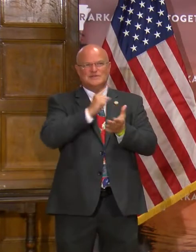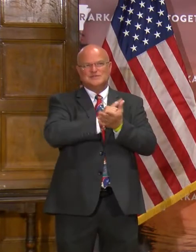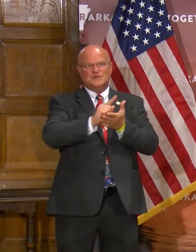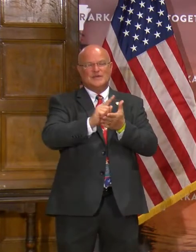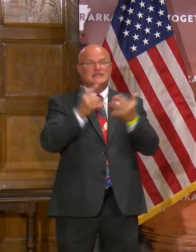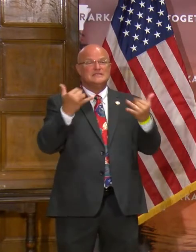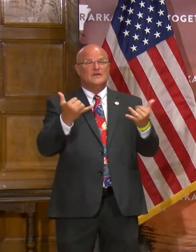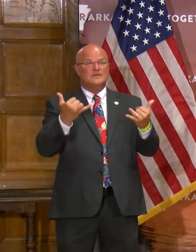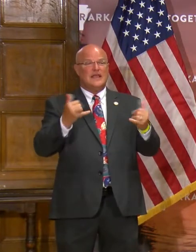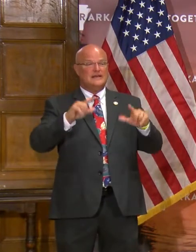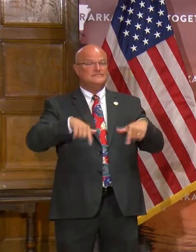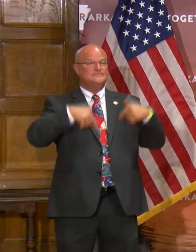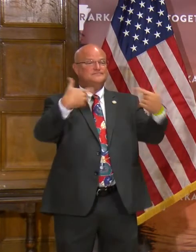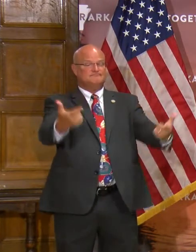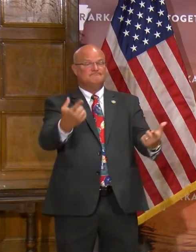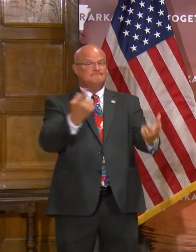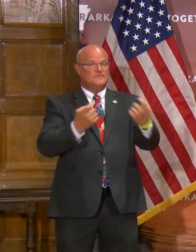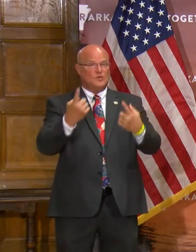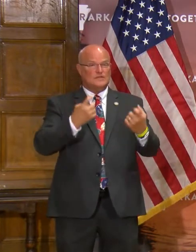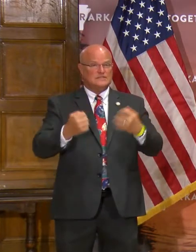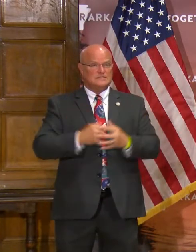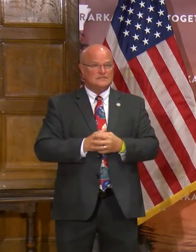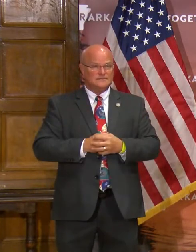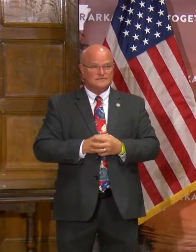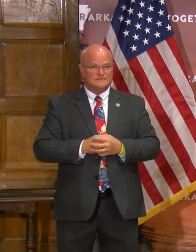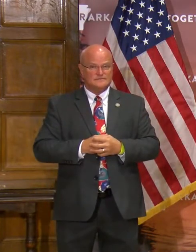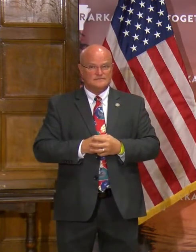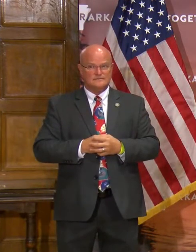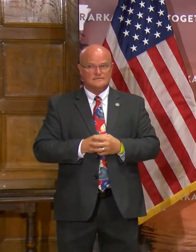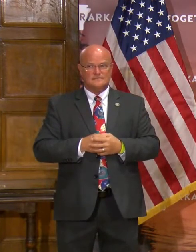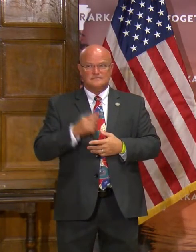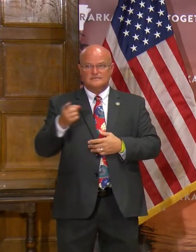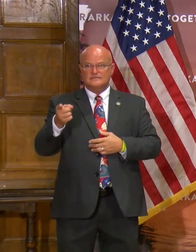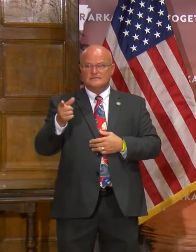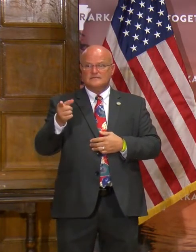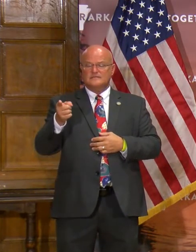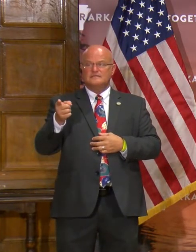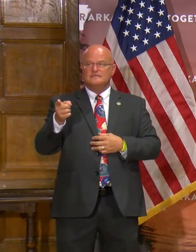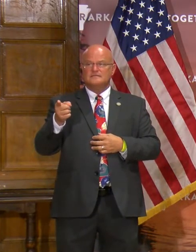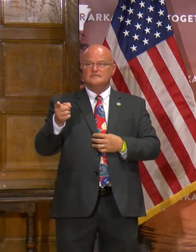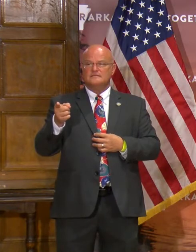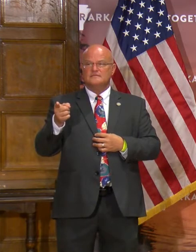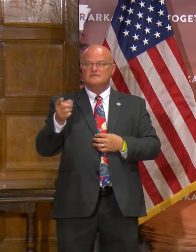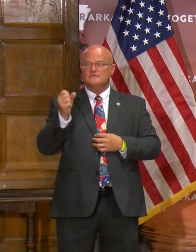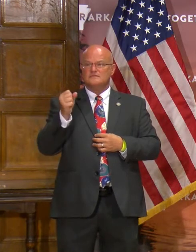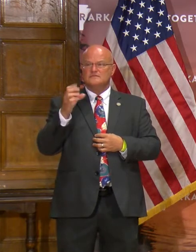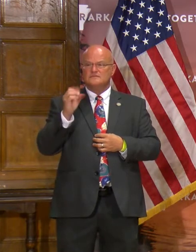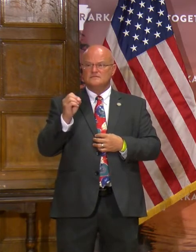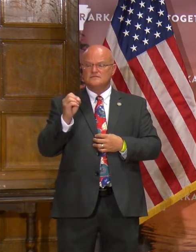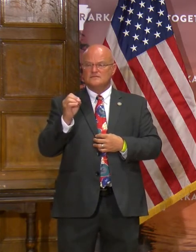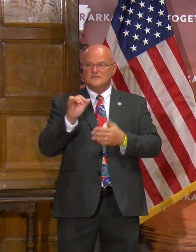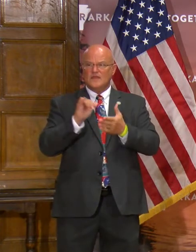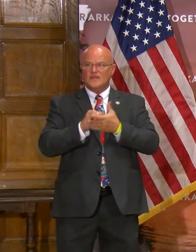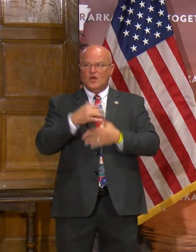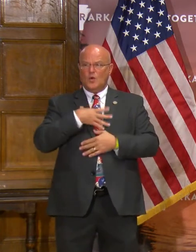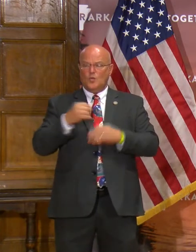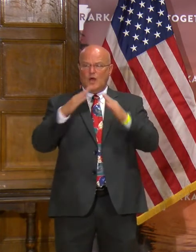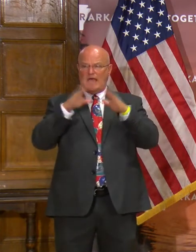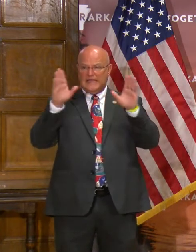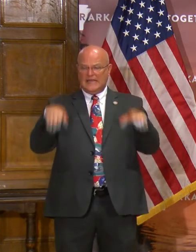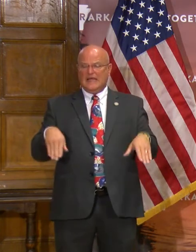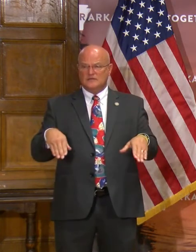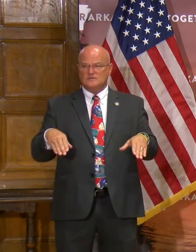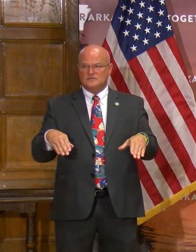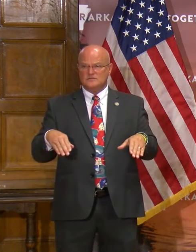week. With that, we'll be happy to take any questions. Leslie. So the White House